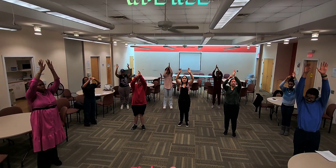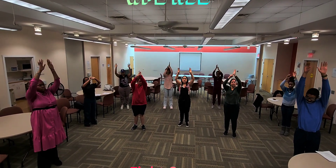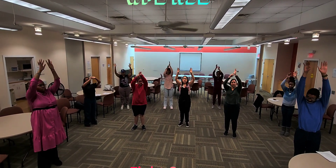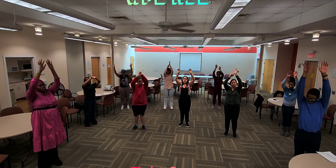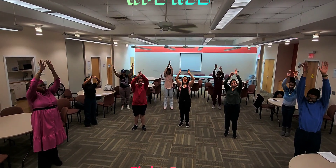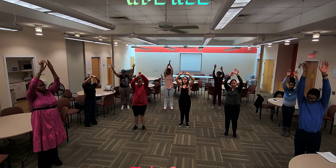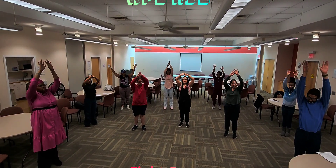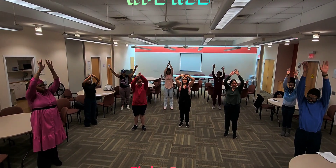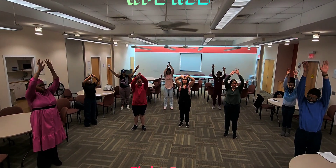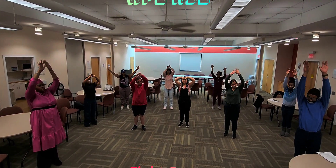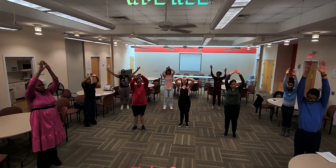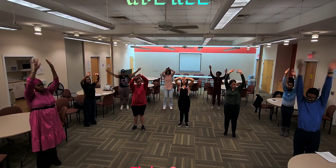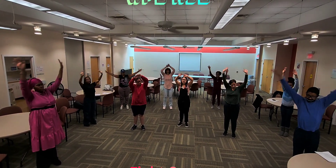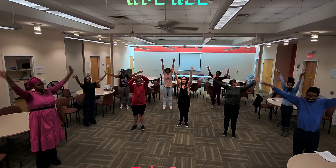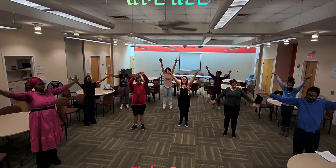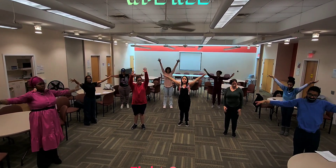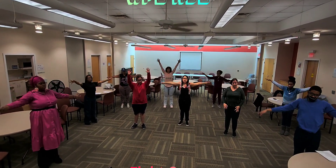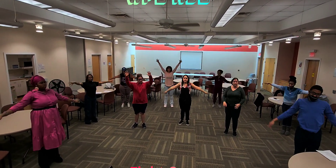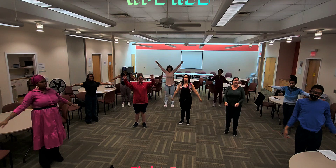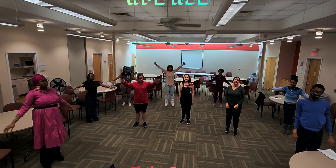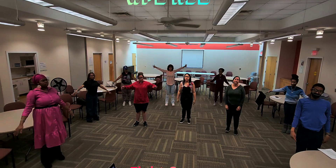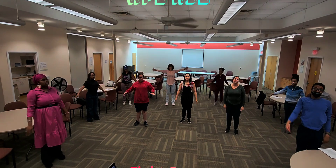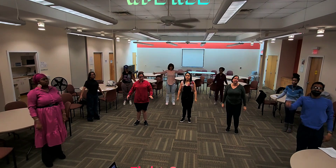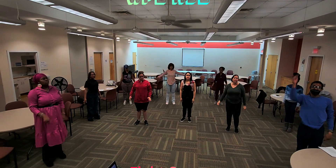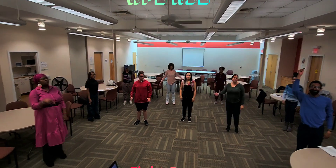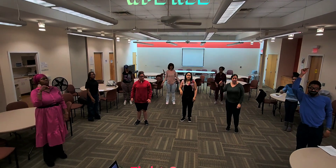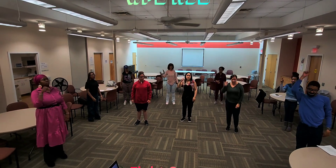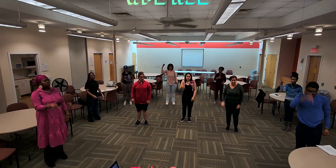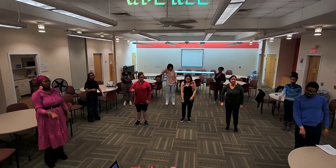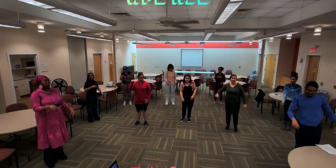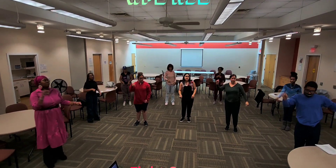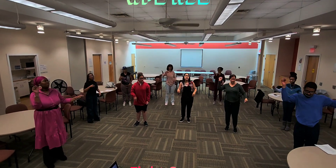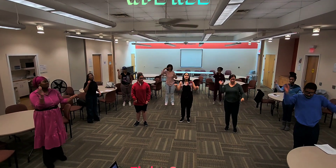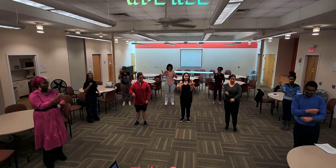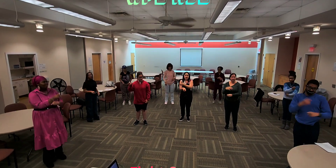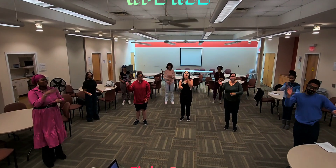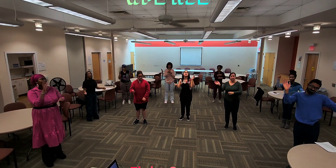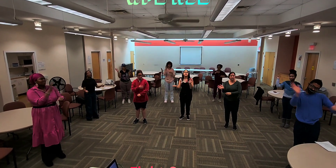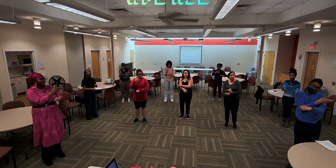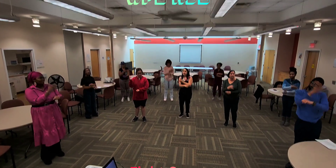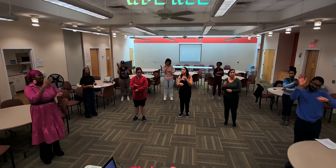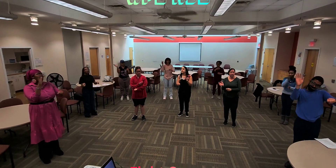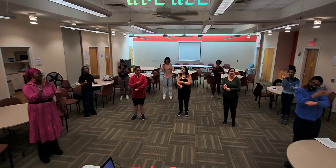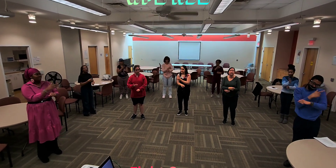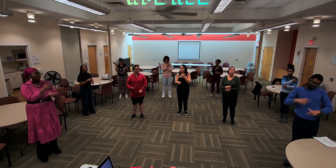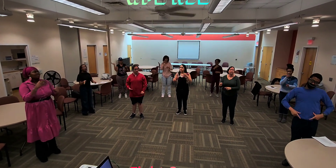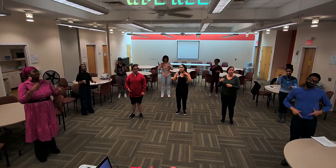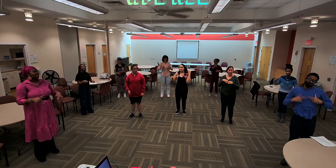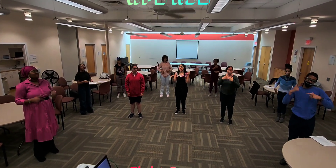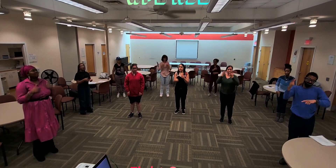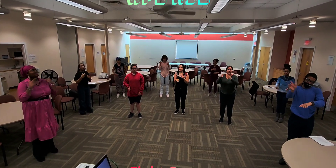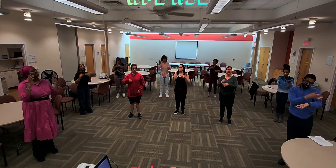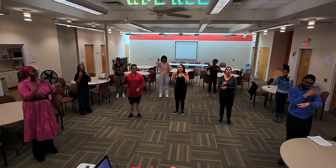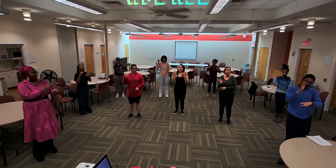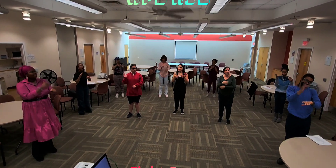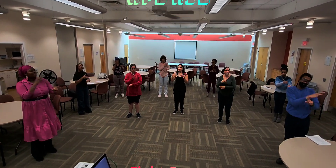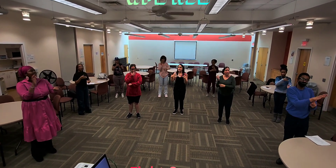But I can make an explosion This is my fight song Take back my life